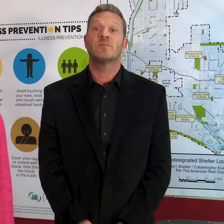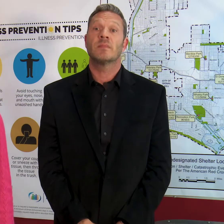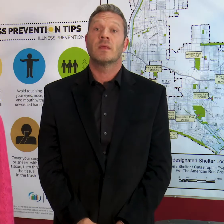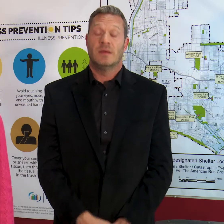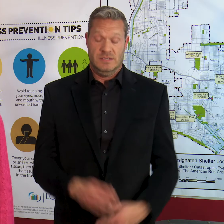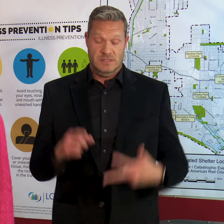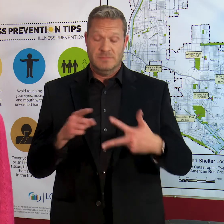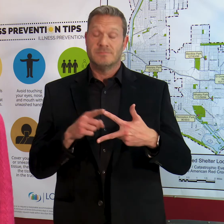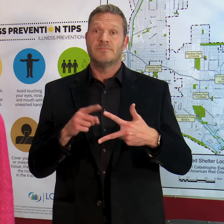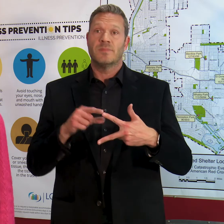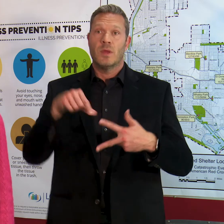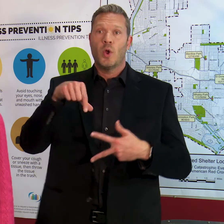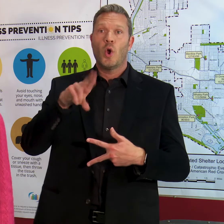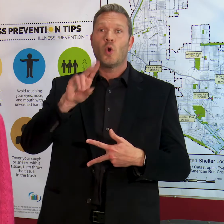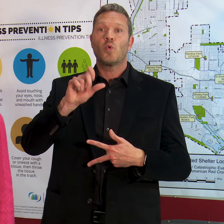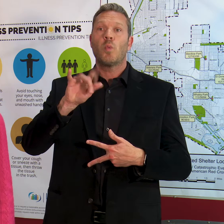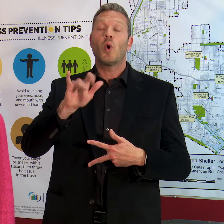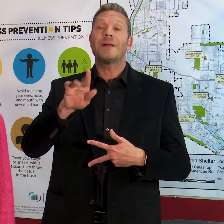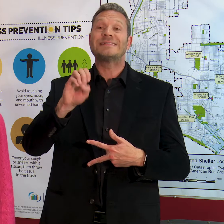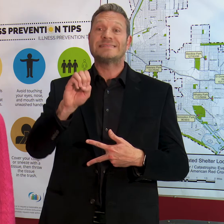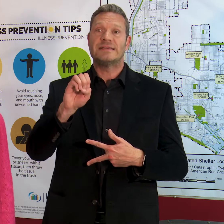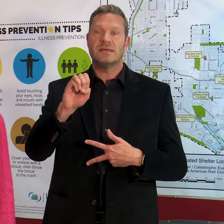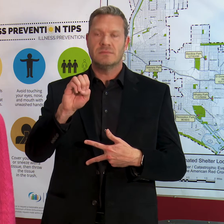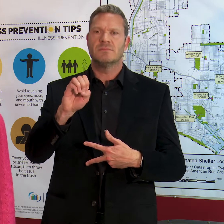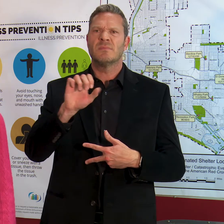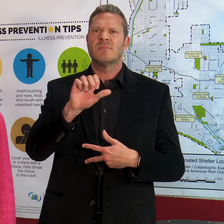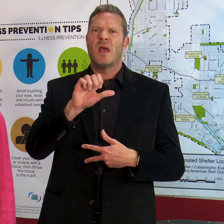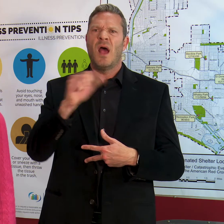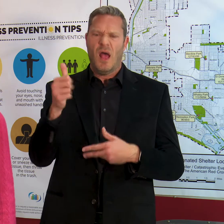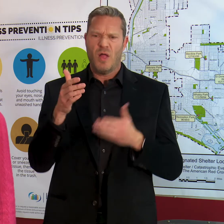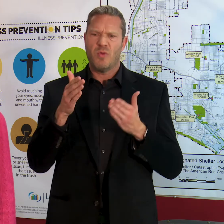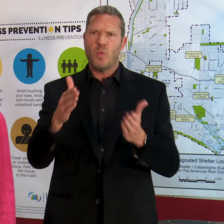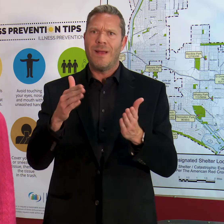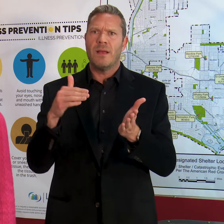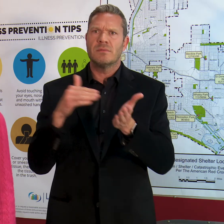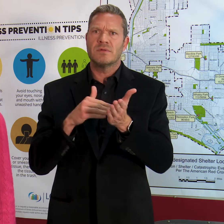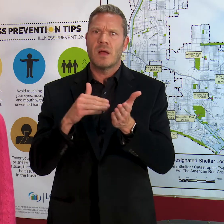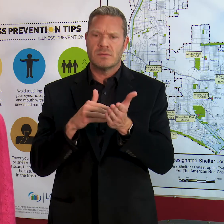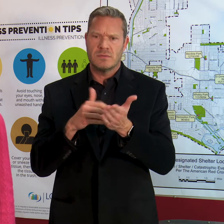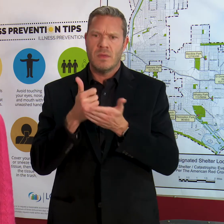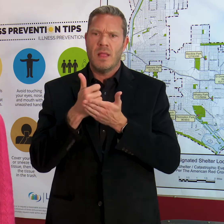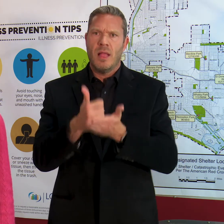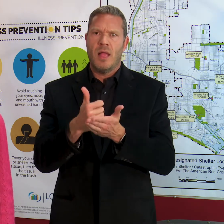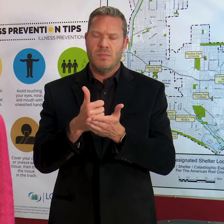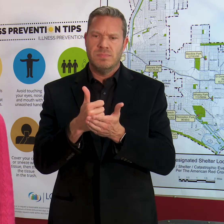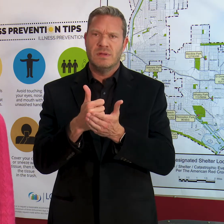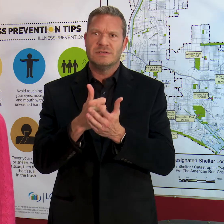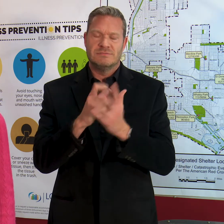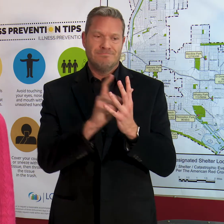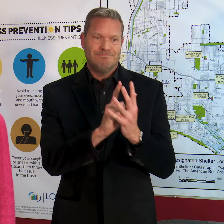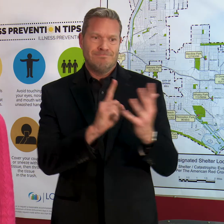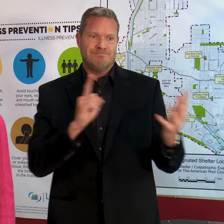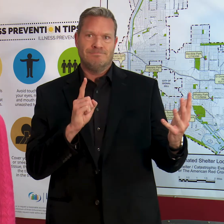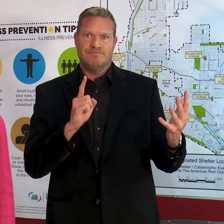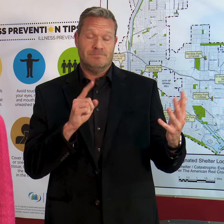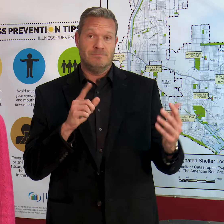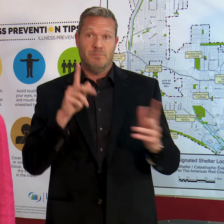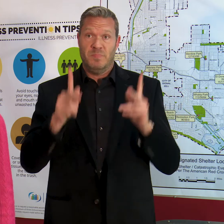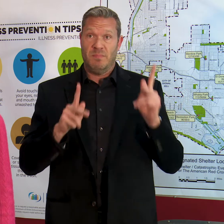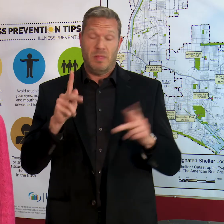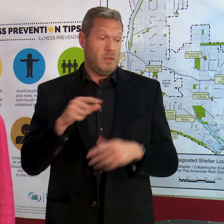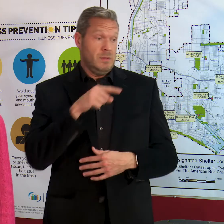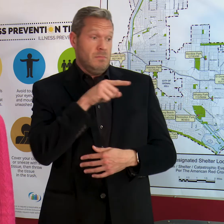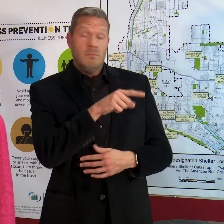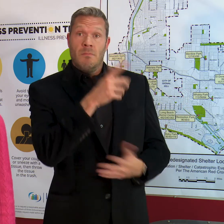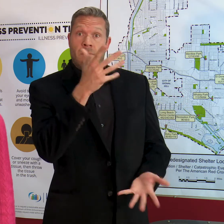Quarantining is another tool that public health professionals use to separate people who may have been exposed to a contagious disease